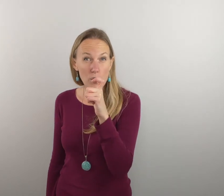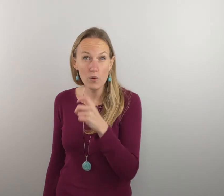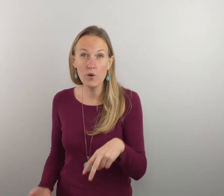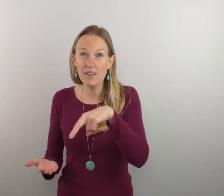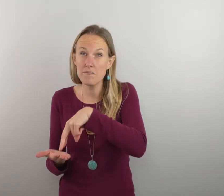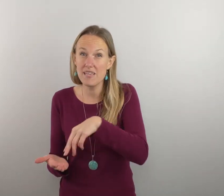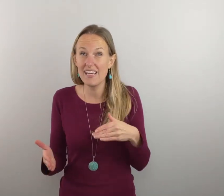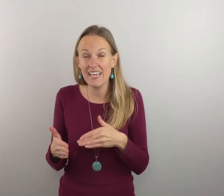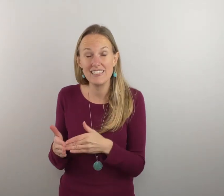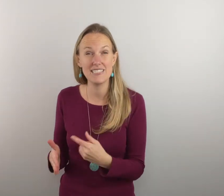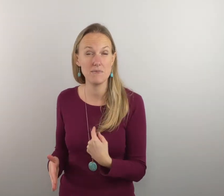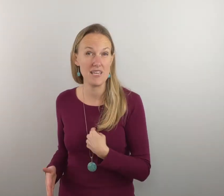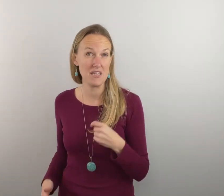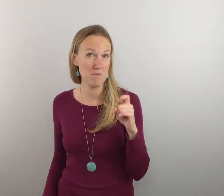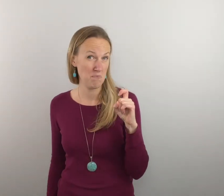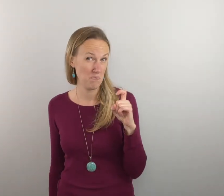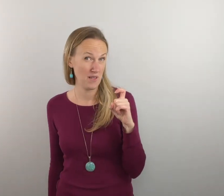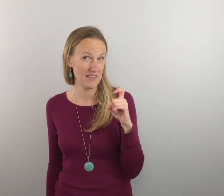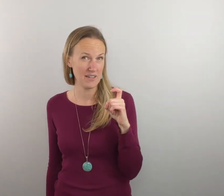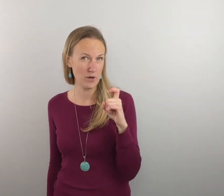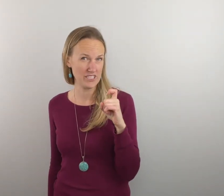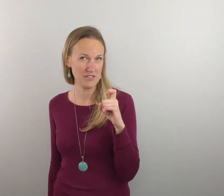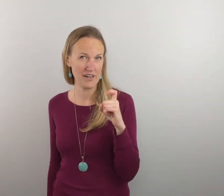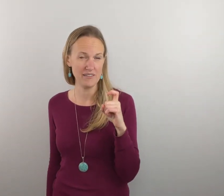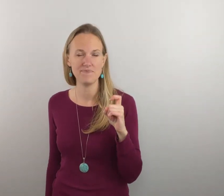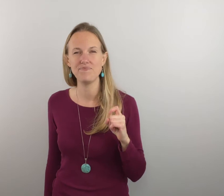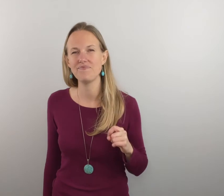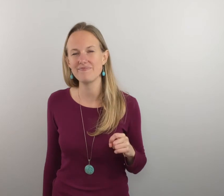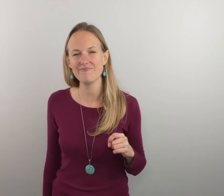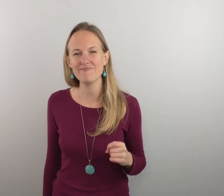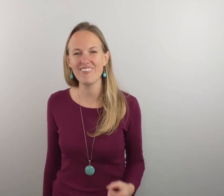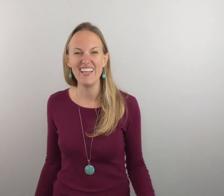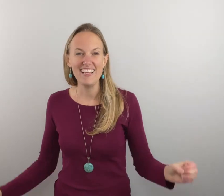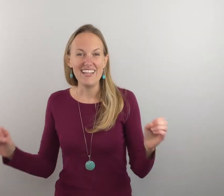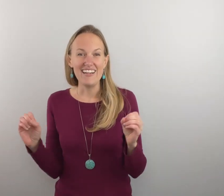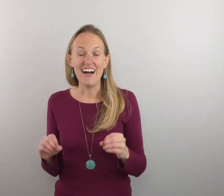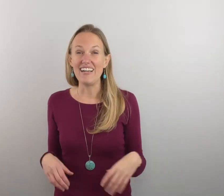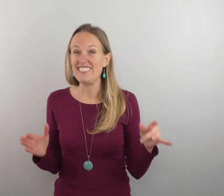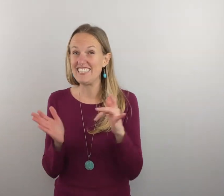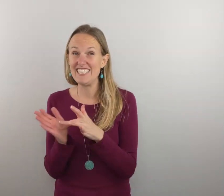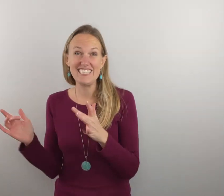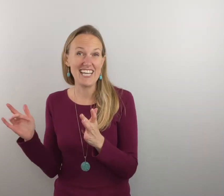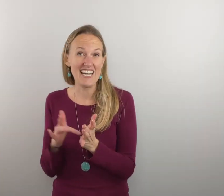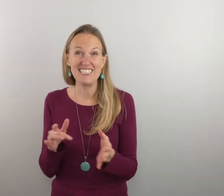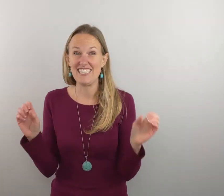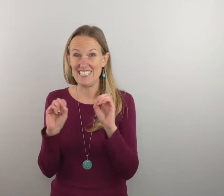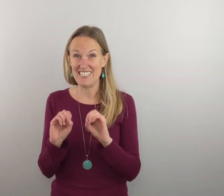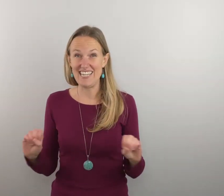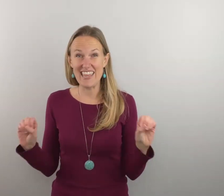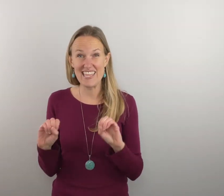can be against me and then that question right jesus there's nothing